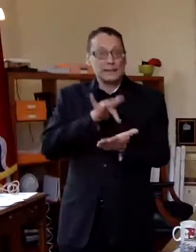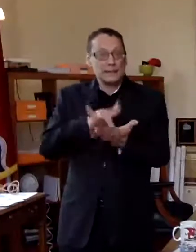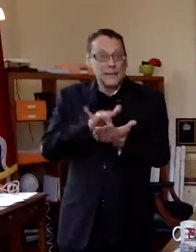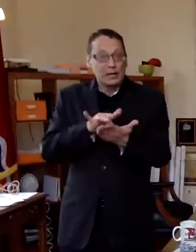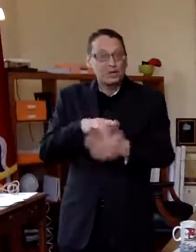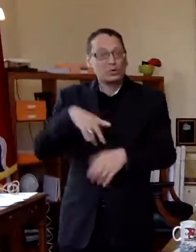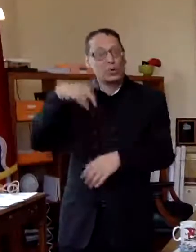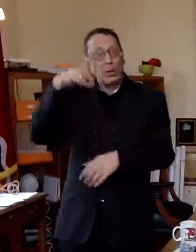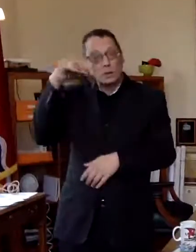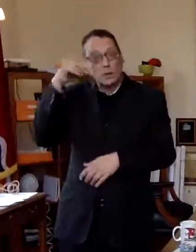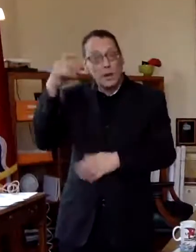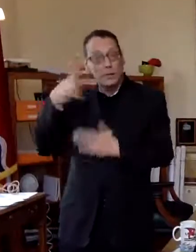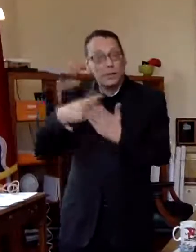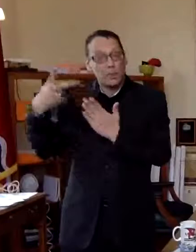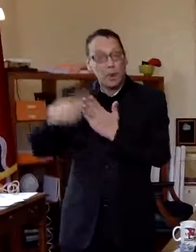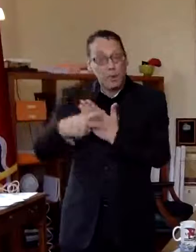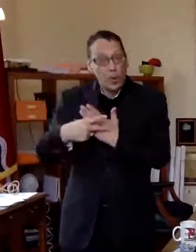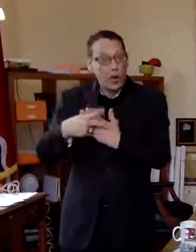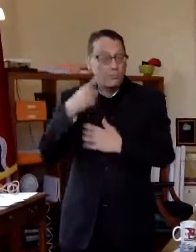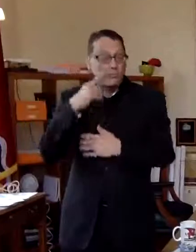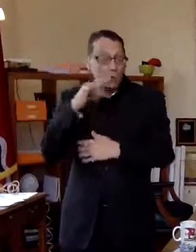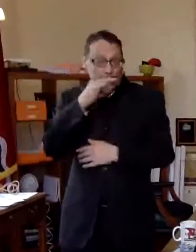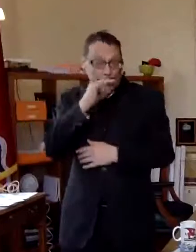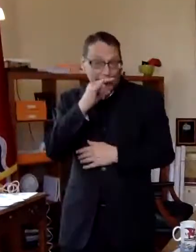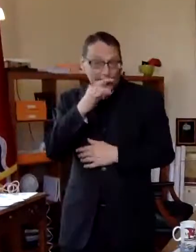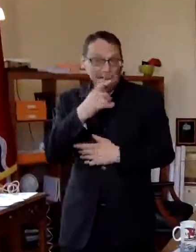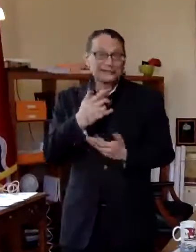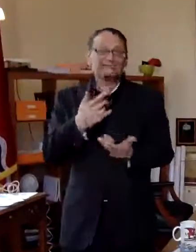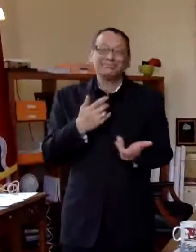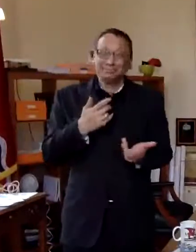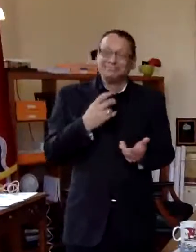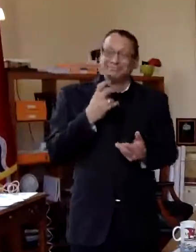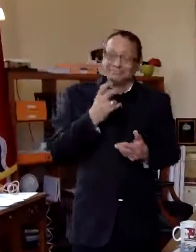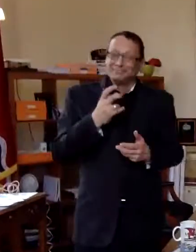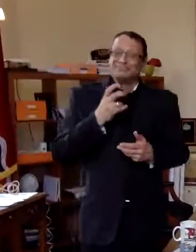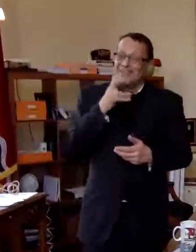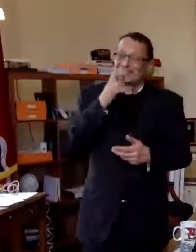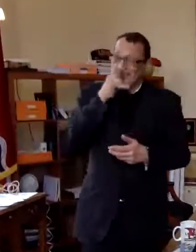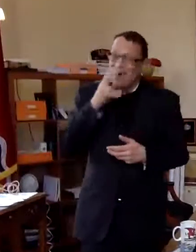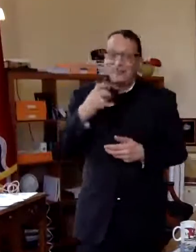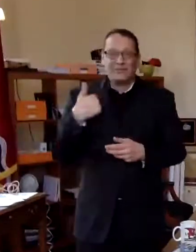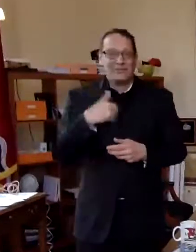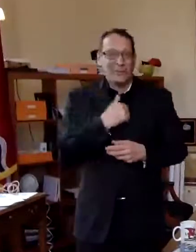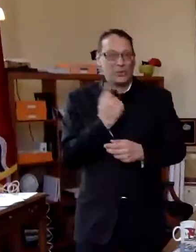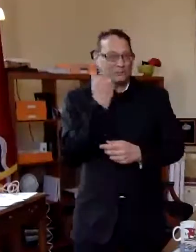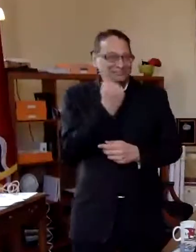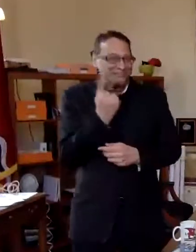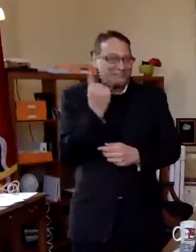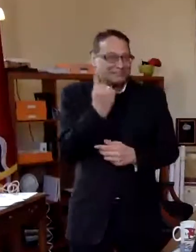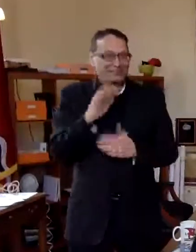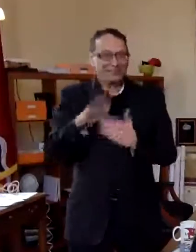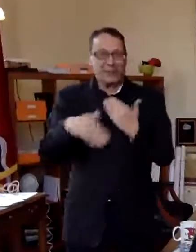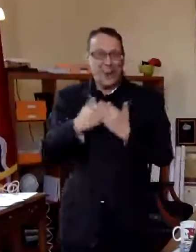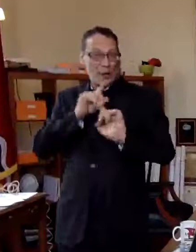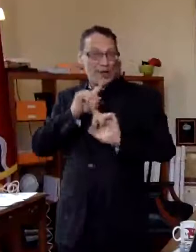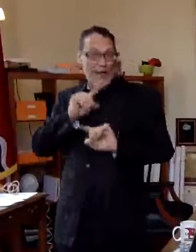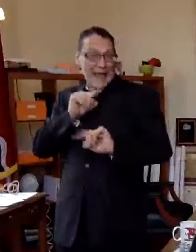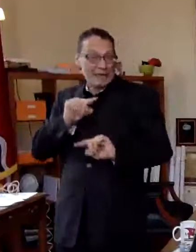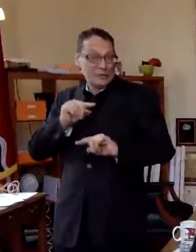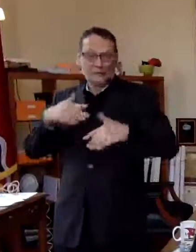kids in the age of covet 19. that is a tough one we are thinking about it we don't have all the answers yet